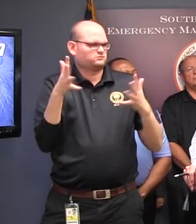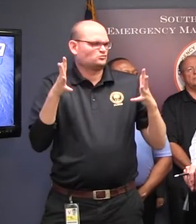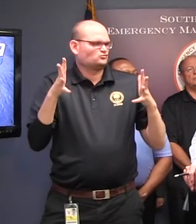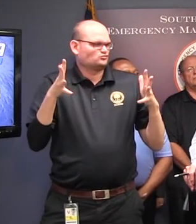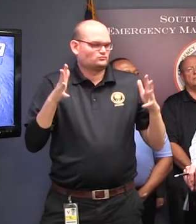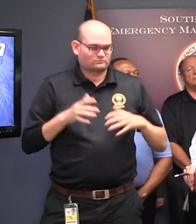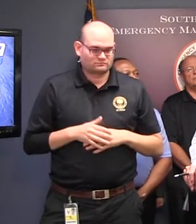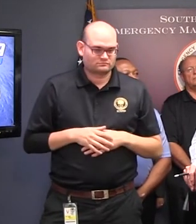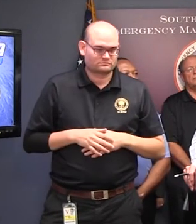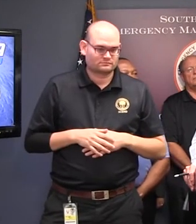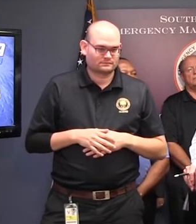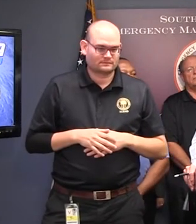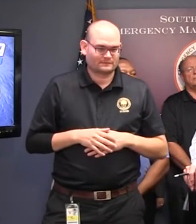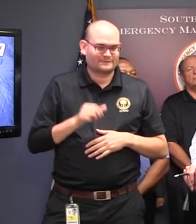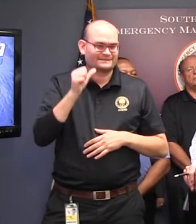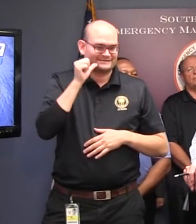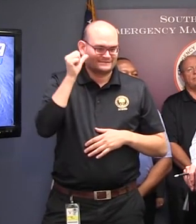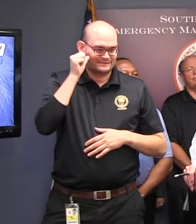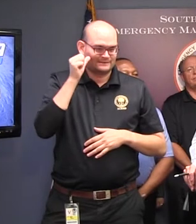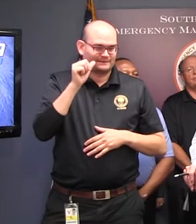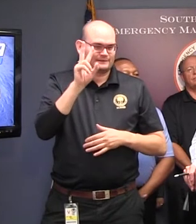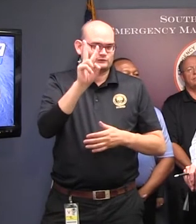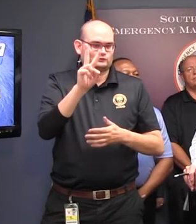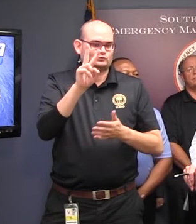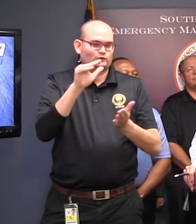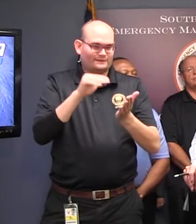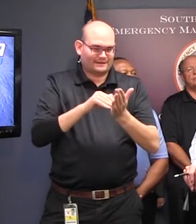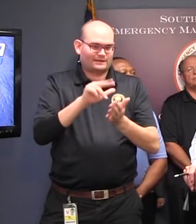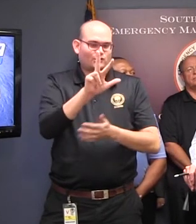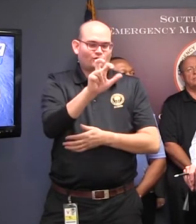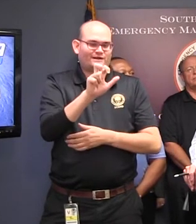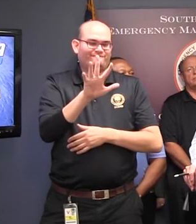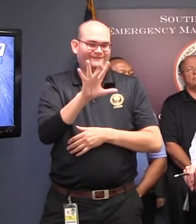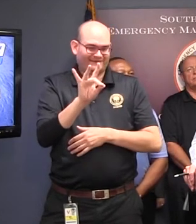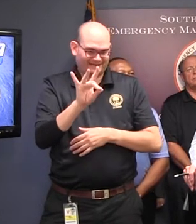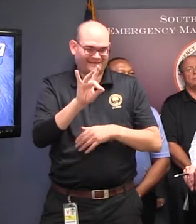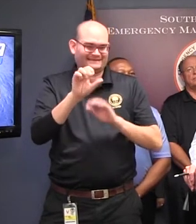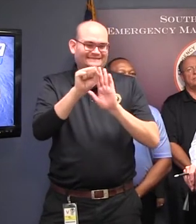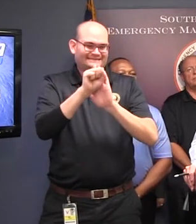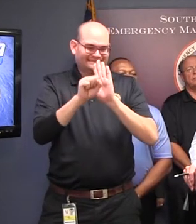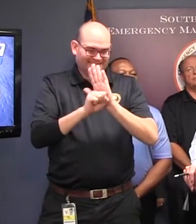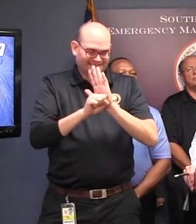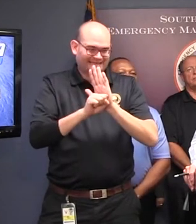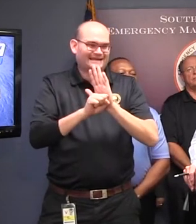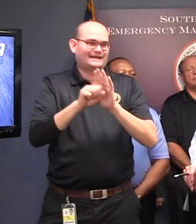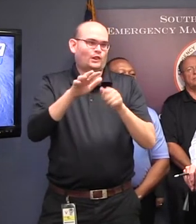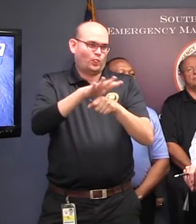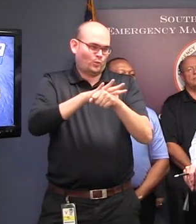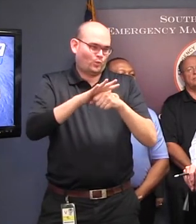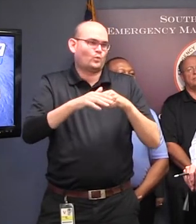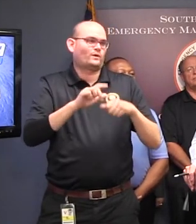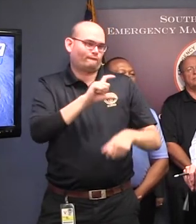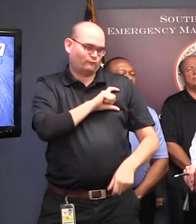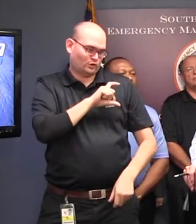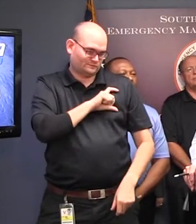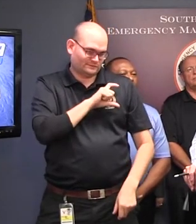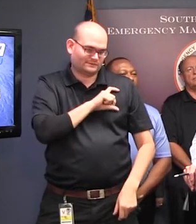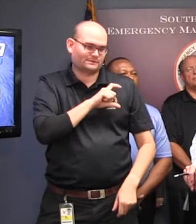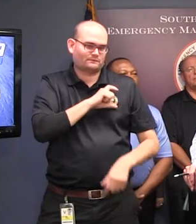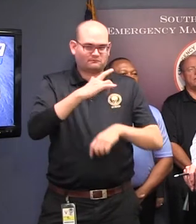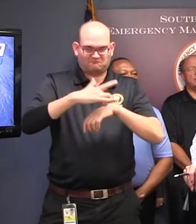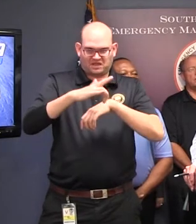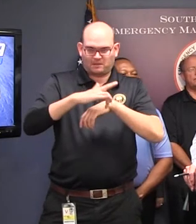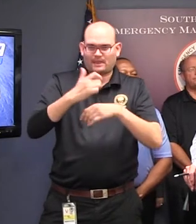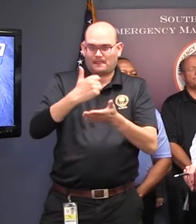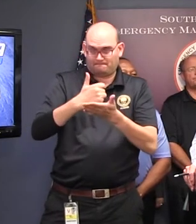we have 2,358 state and local law enforcement officers on duty for the evacuation. Also,